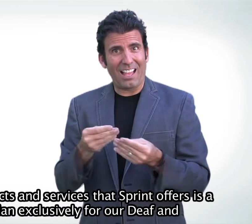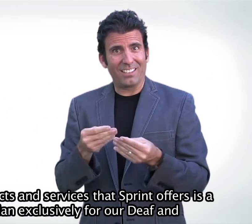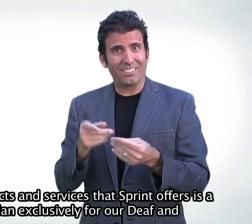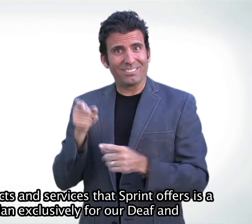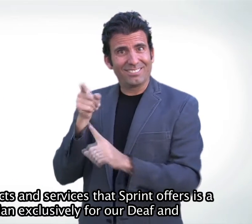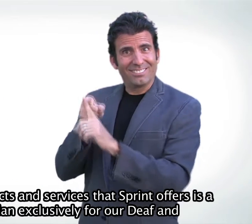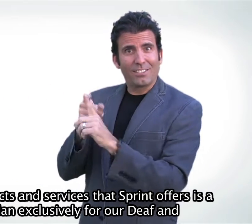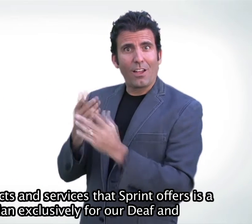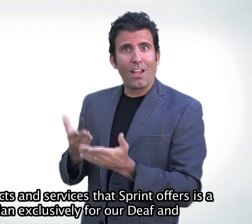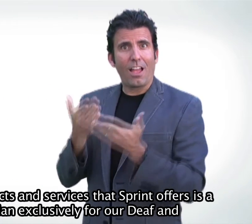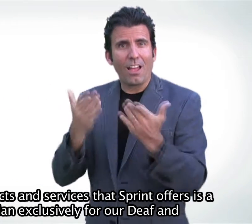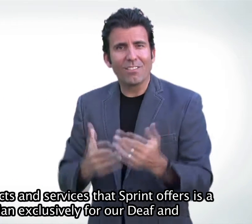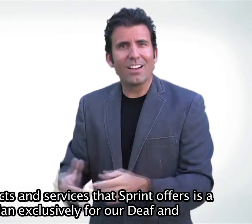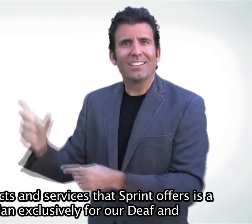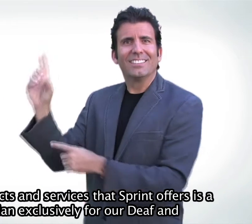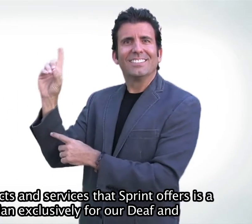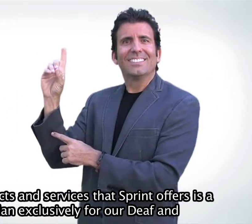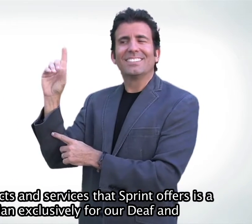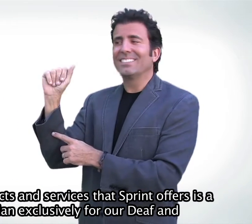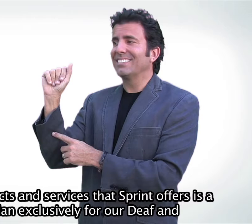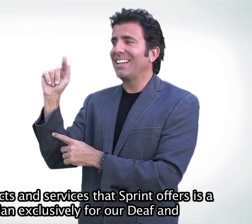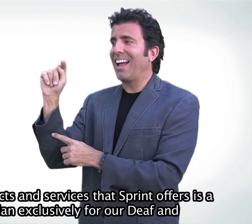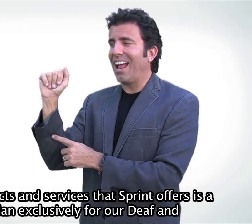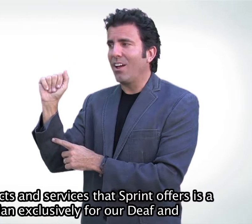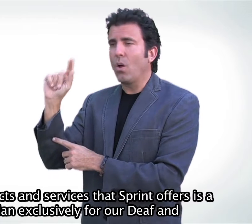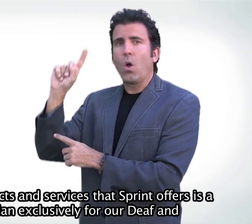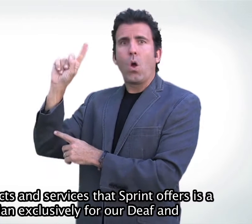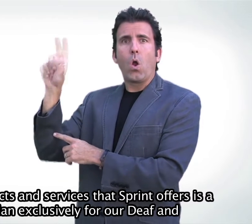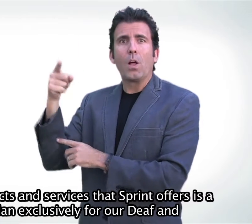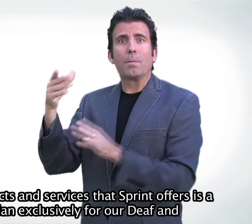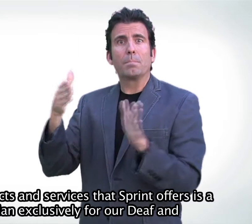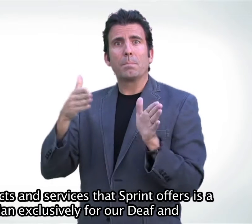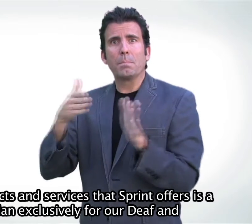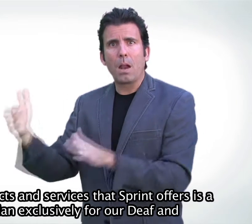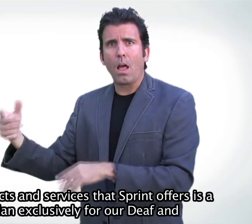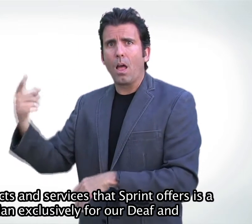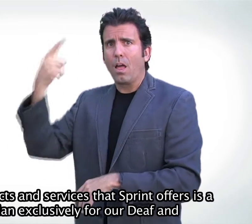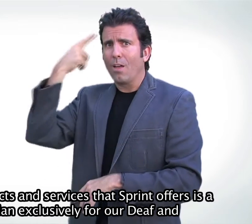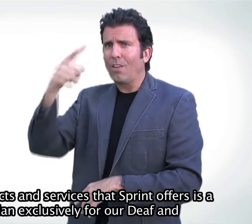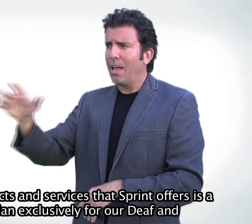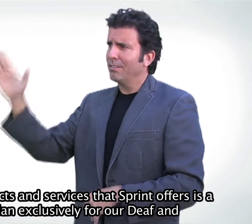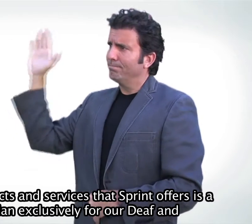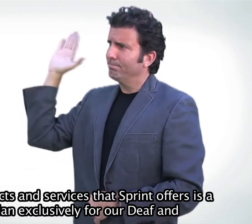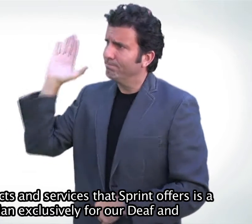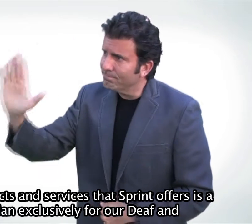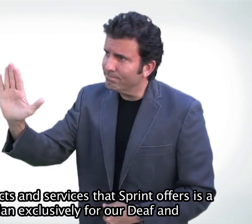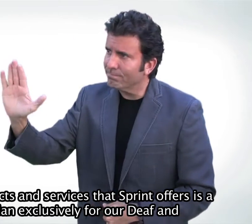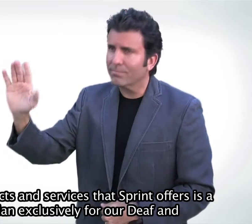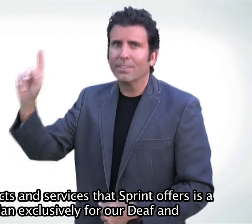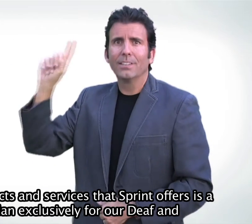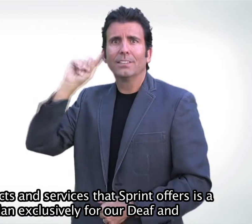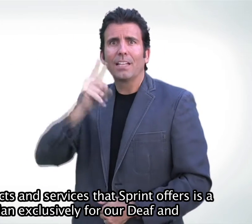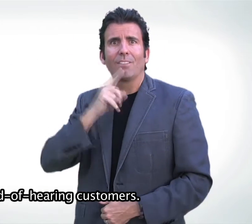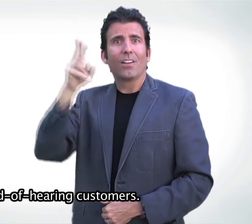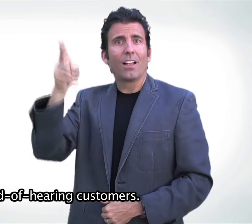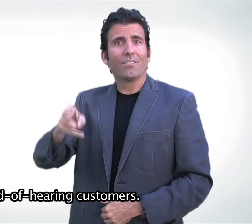One of the products and services that Sprint offers is a data-only plan exclusively for our deaf and hard of hearing customers.